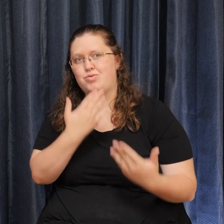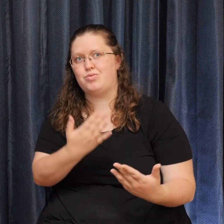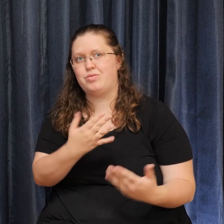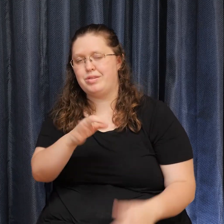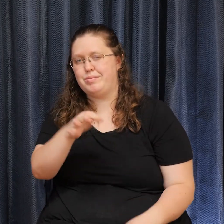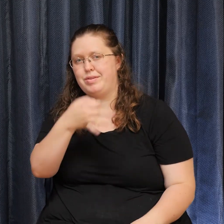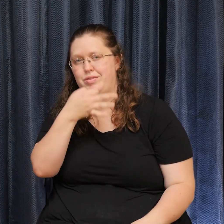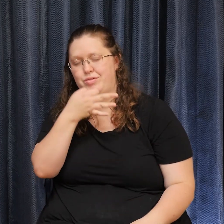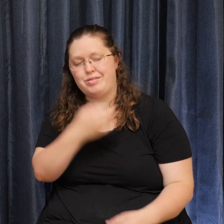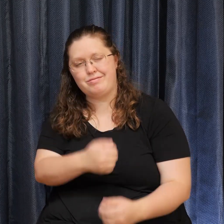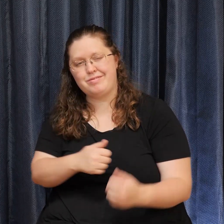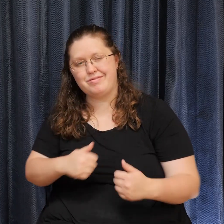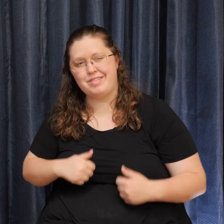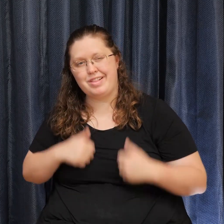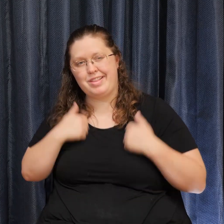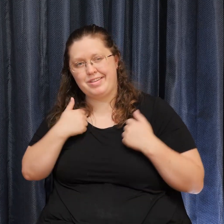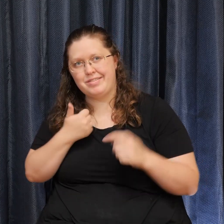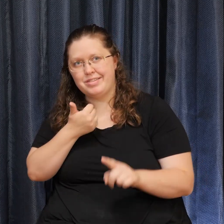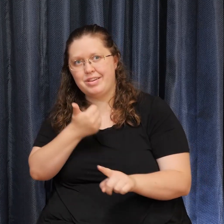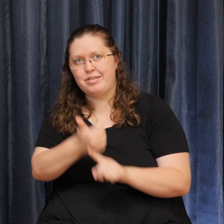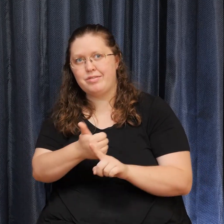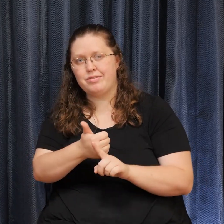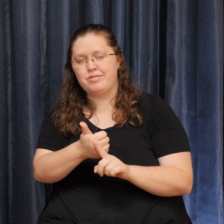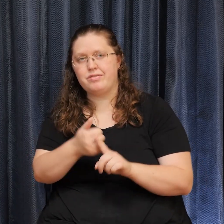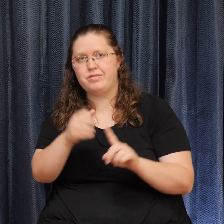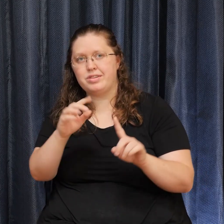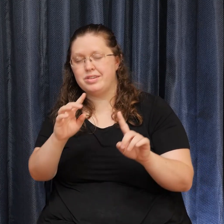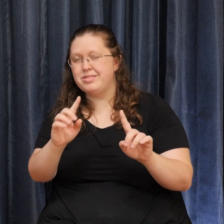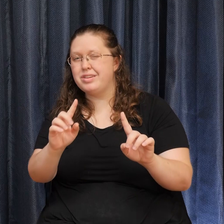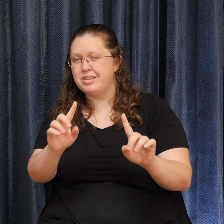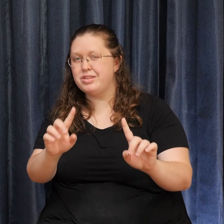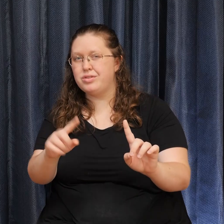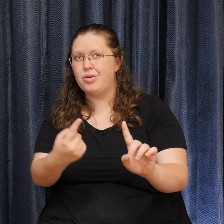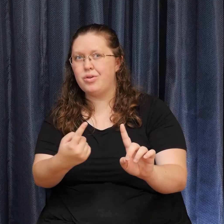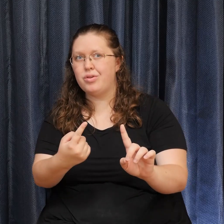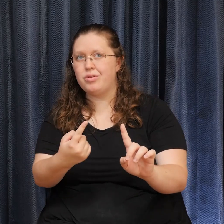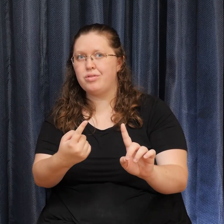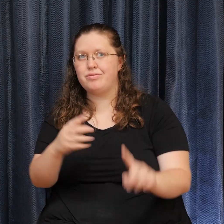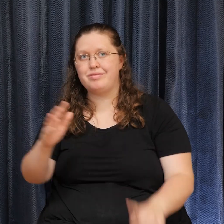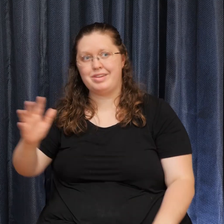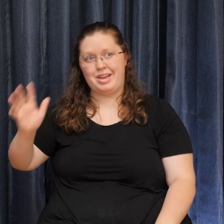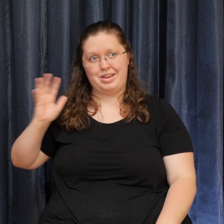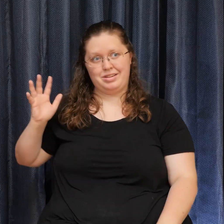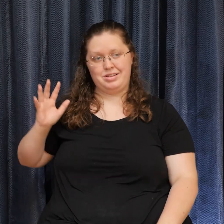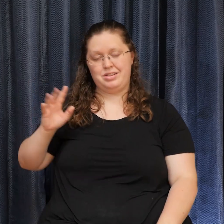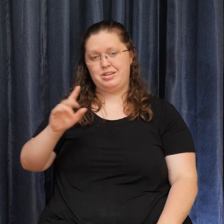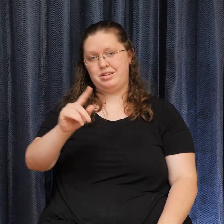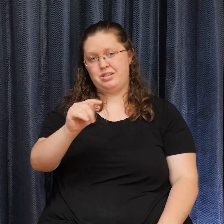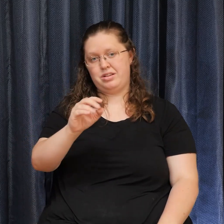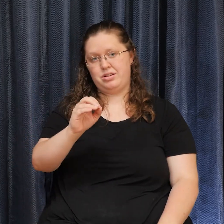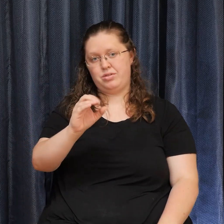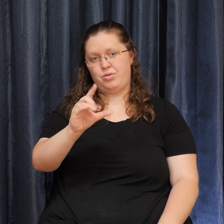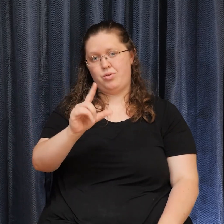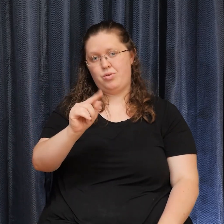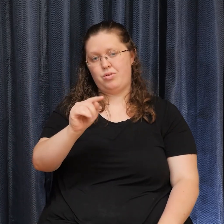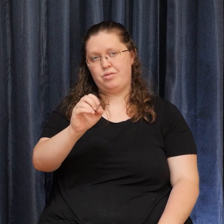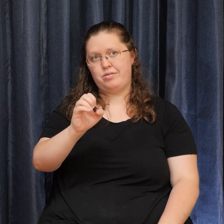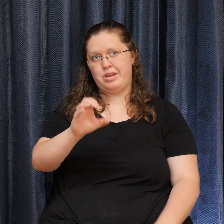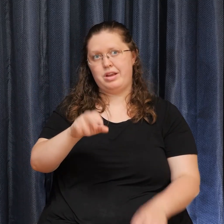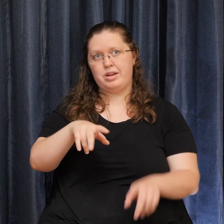This is the goal Of the ancient Toltec And the goal Of the Toltec wisdom